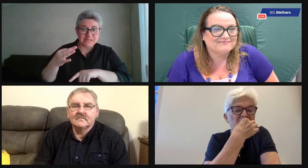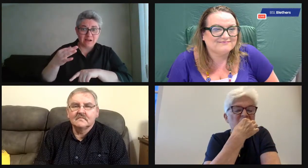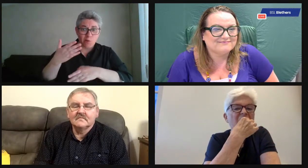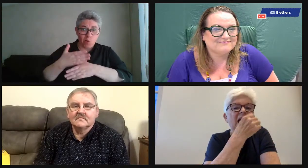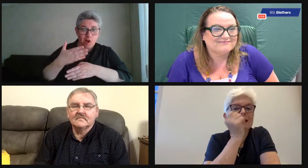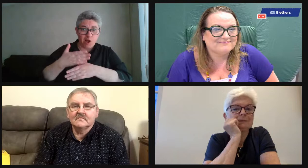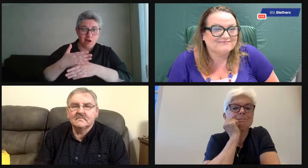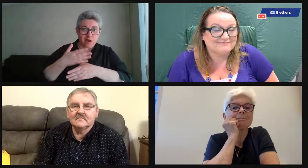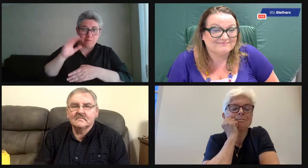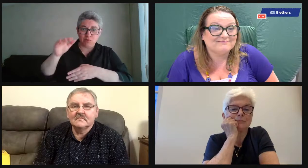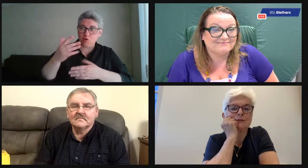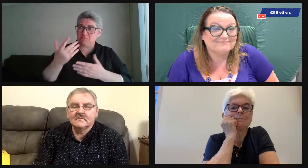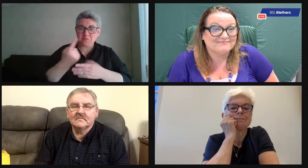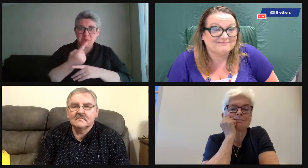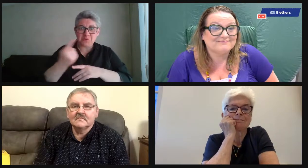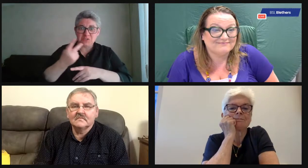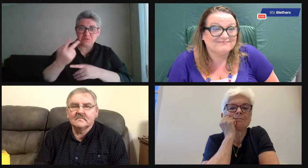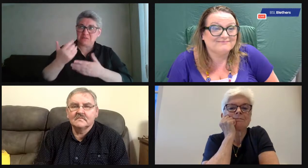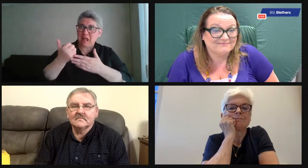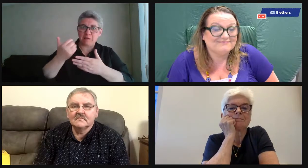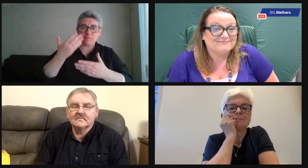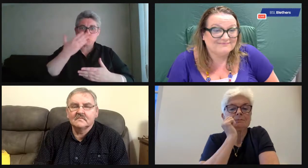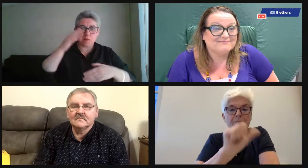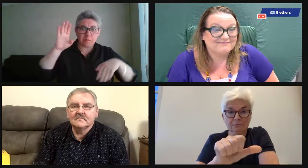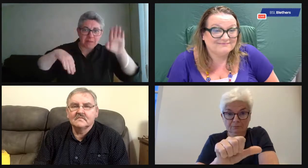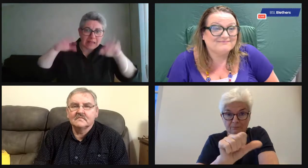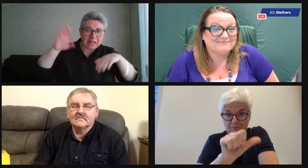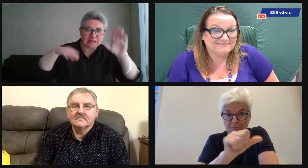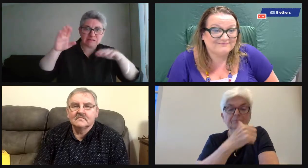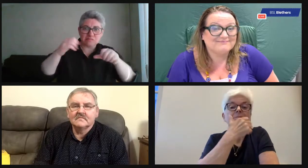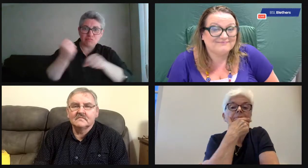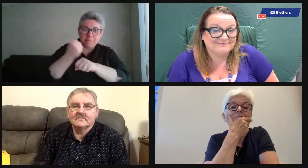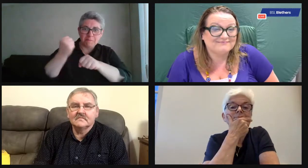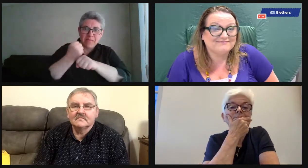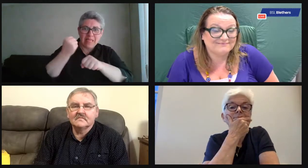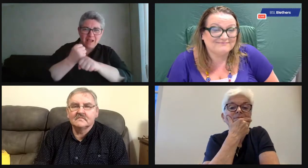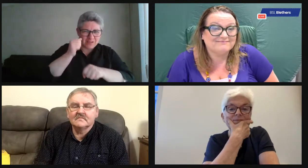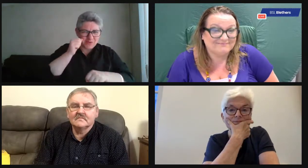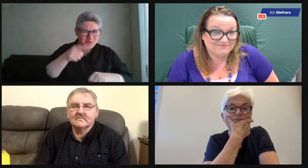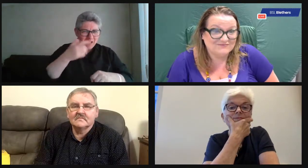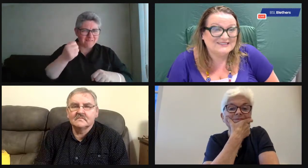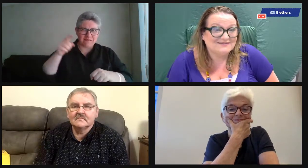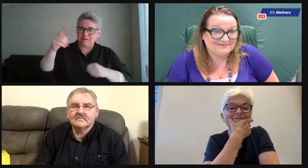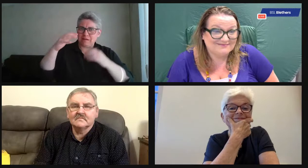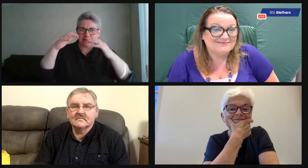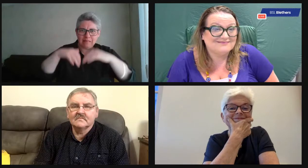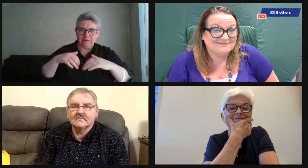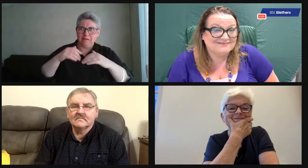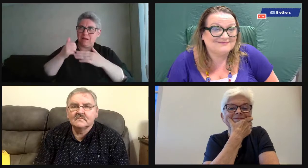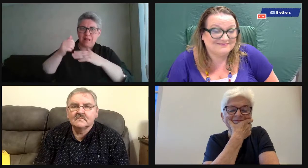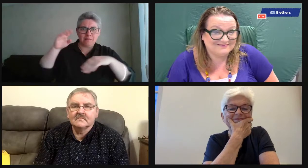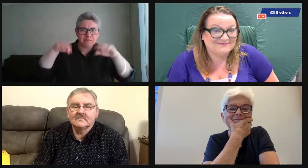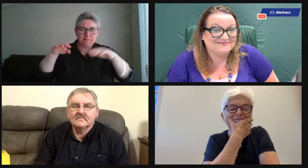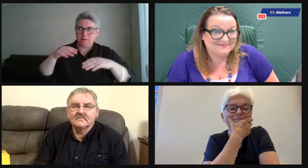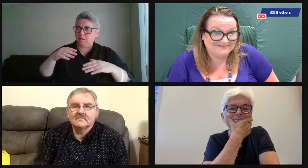with it, you know, with your volunteer work for a week or two, helping people paint or renovate, you know,